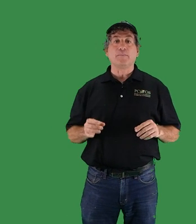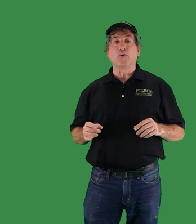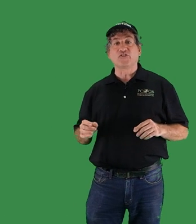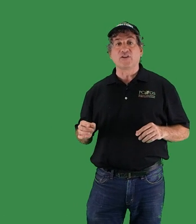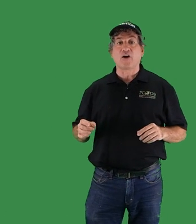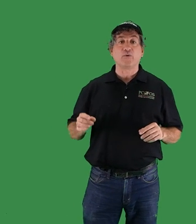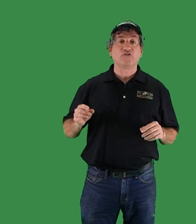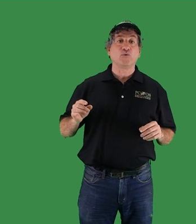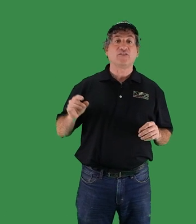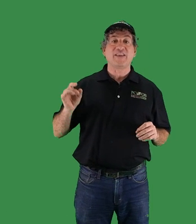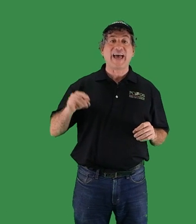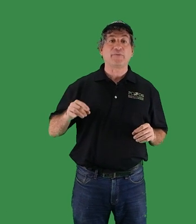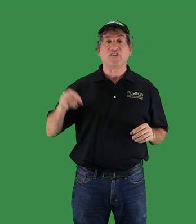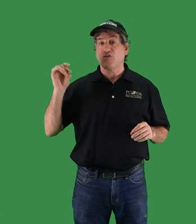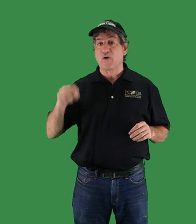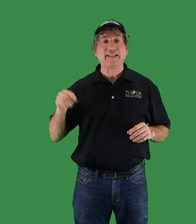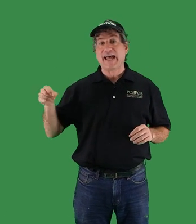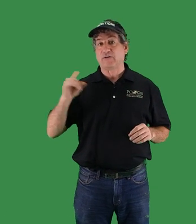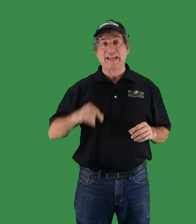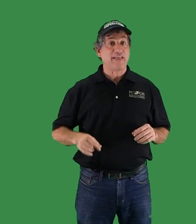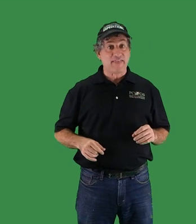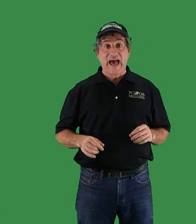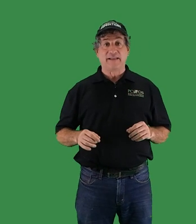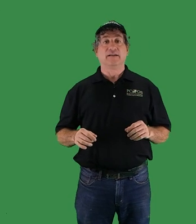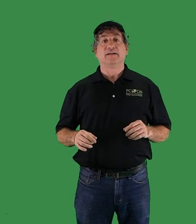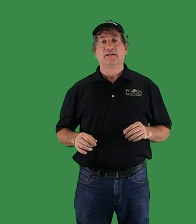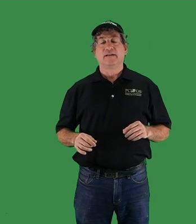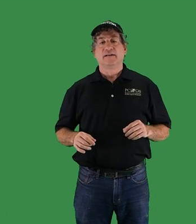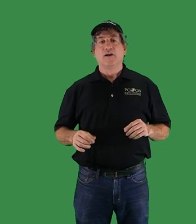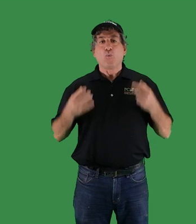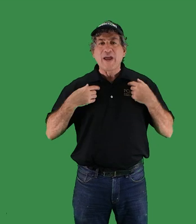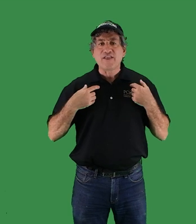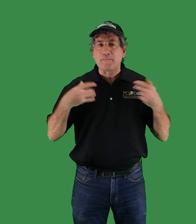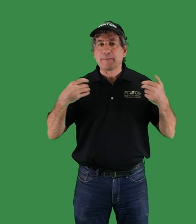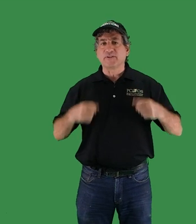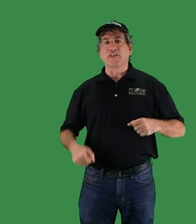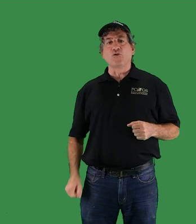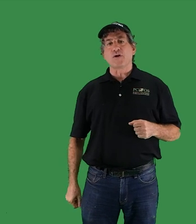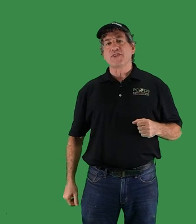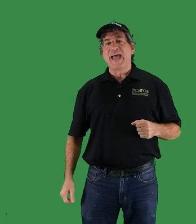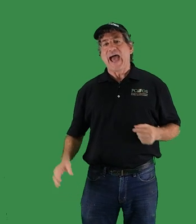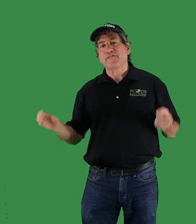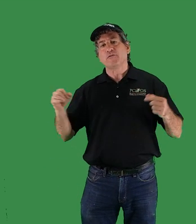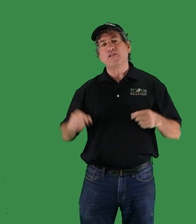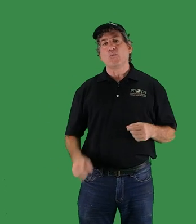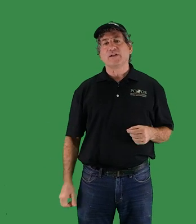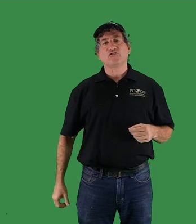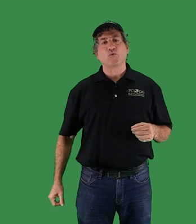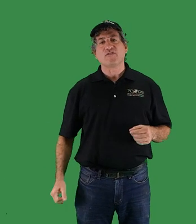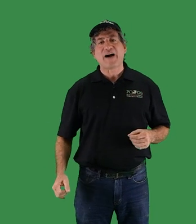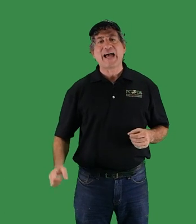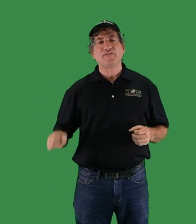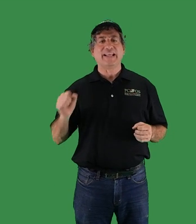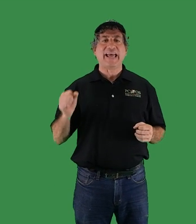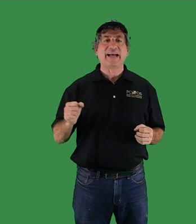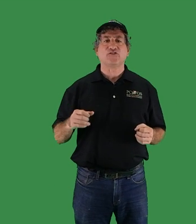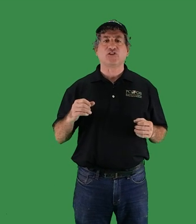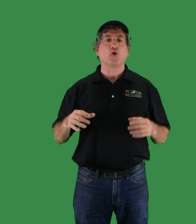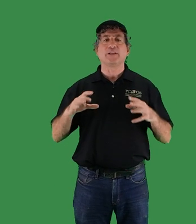what Bolsonaro is doing to the Amazon right now to get that. We, the people of the North, have to be the ones to revive and enhance global